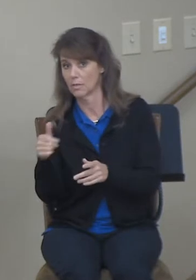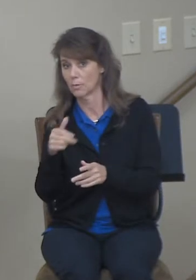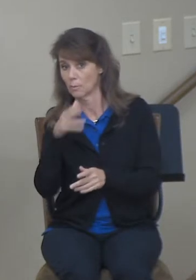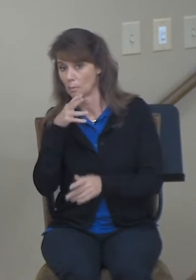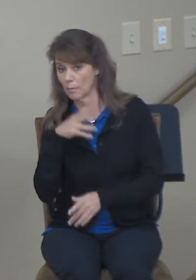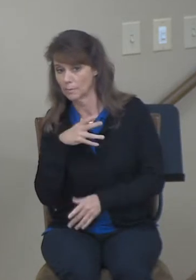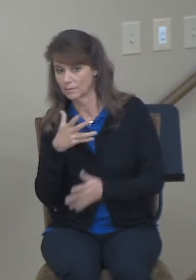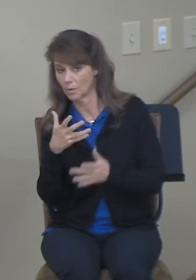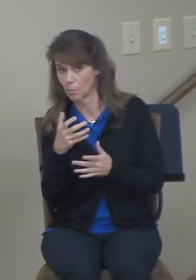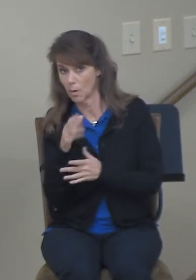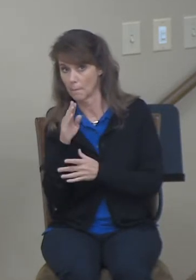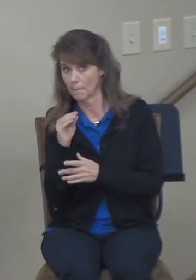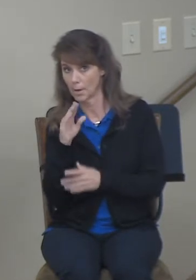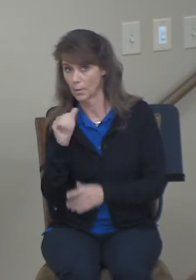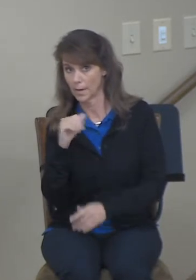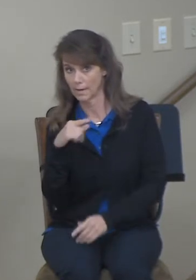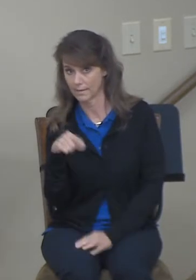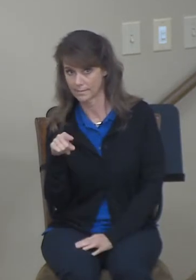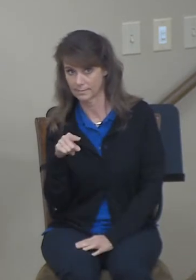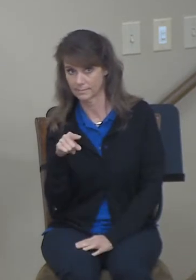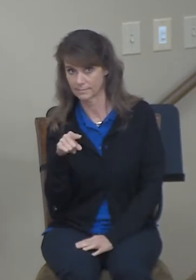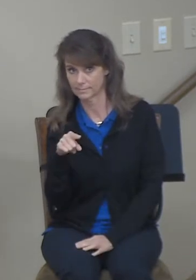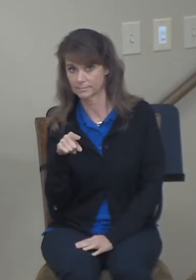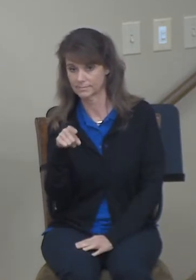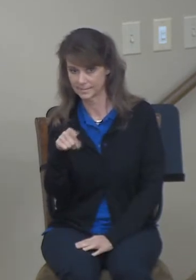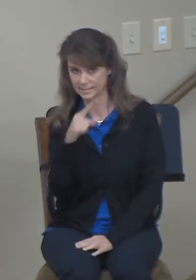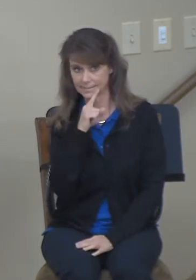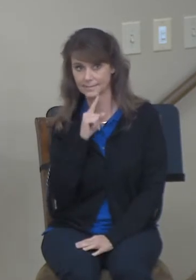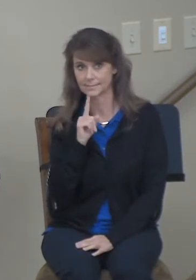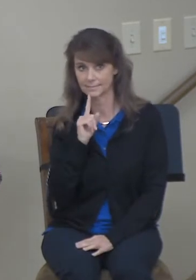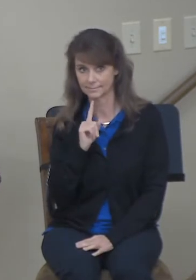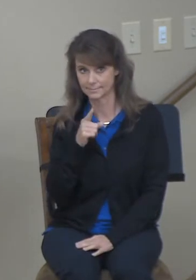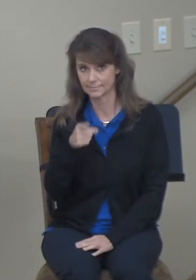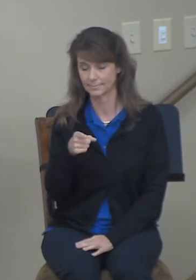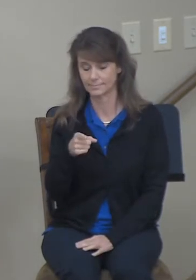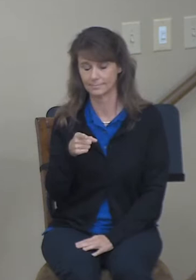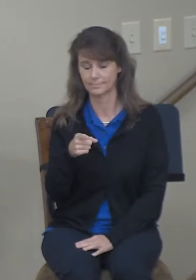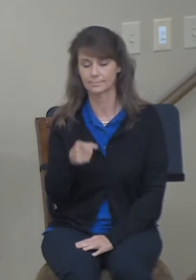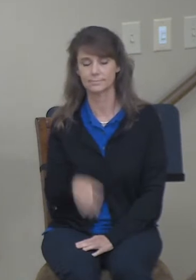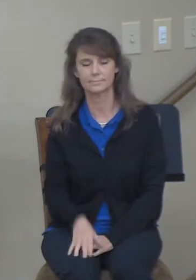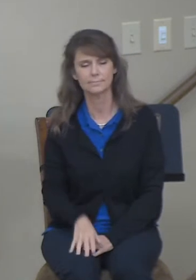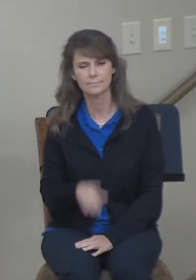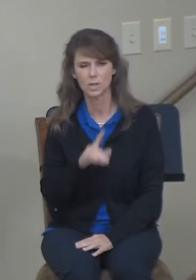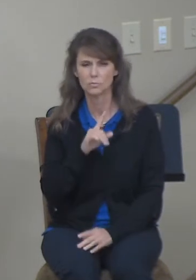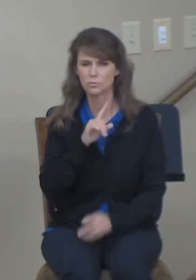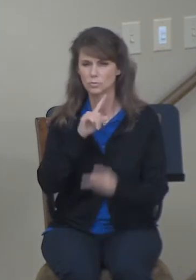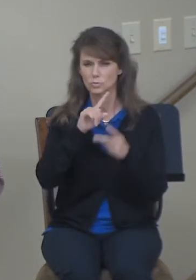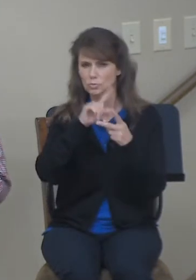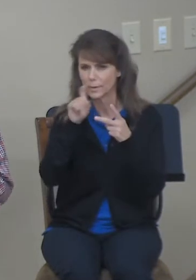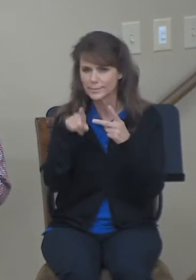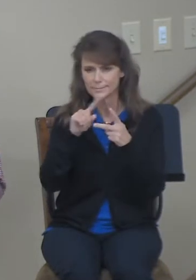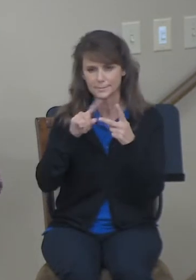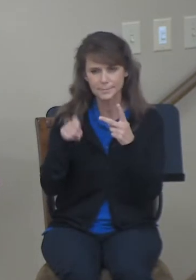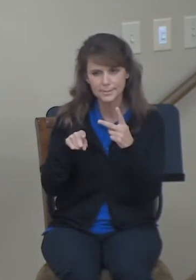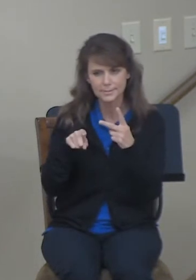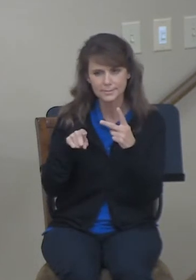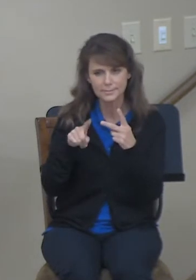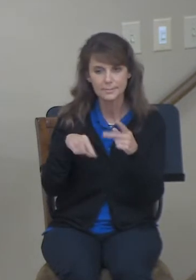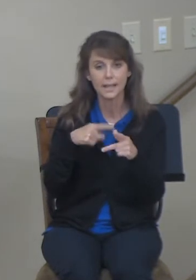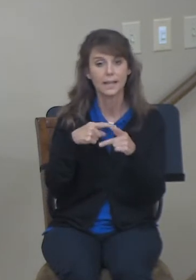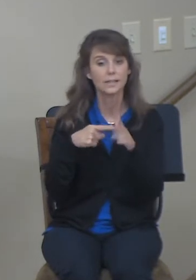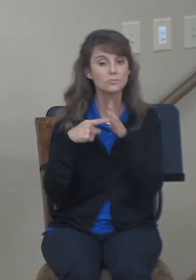a means of the security. And after asking these questions, she points out to an opportunity.